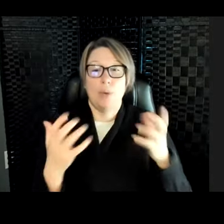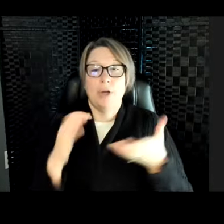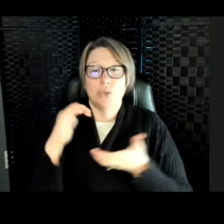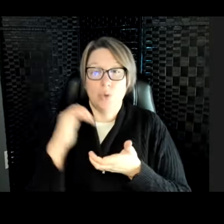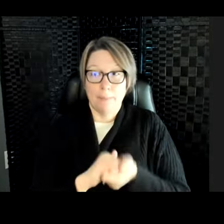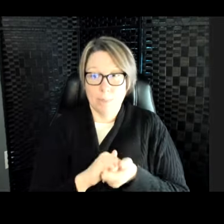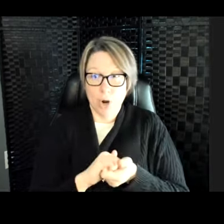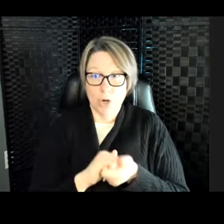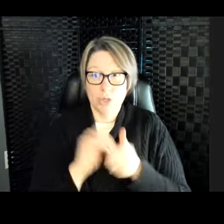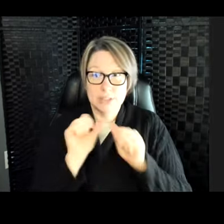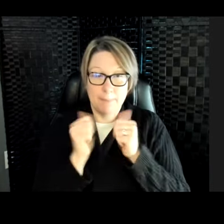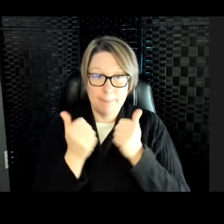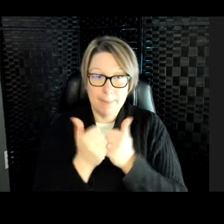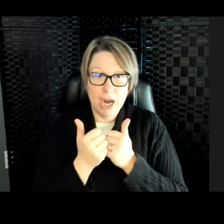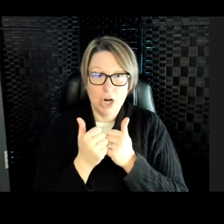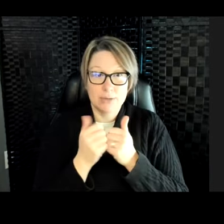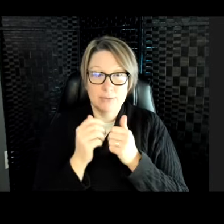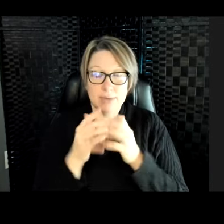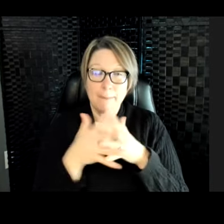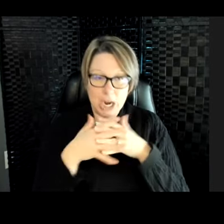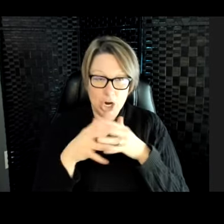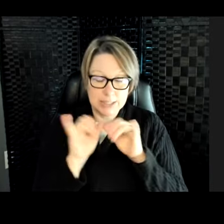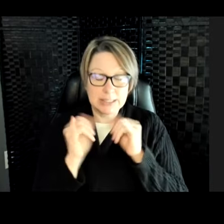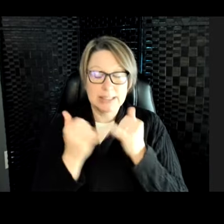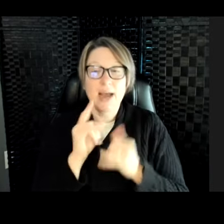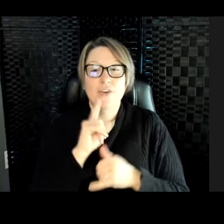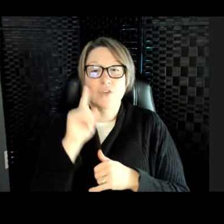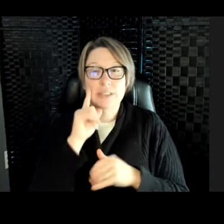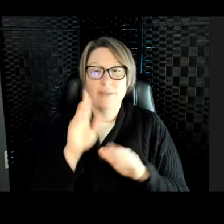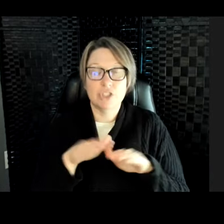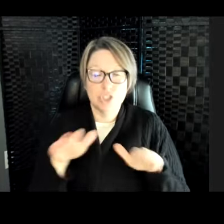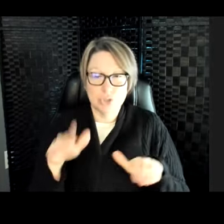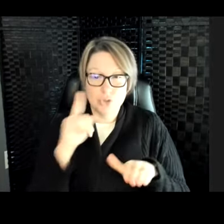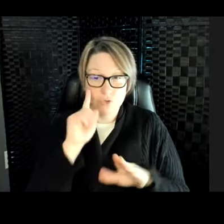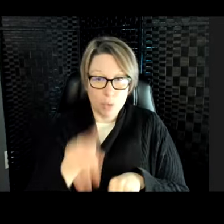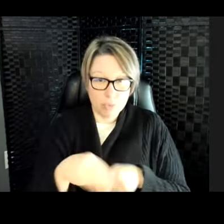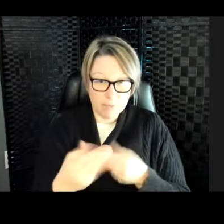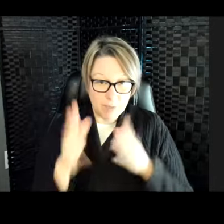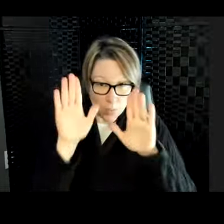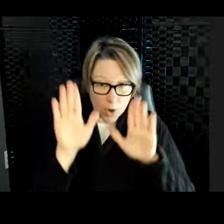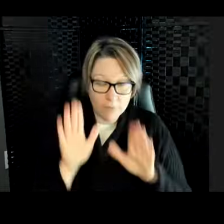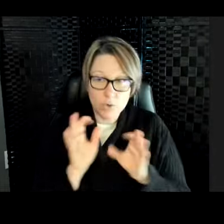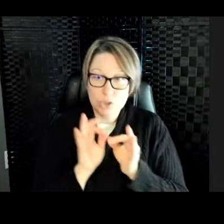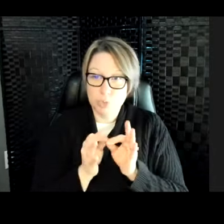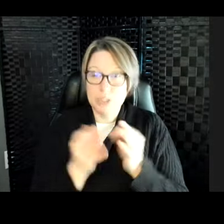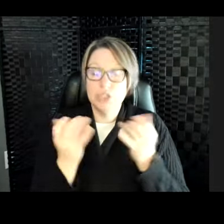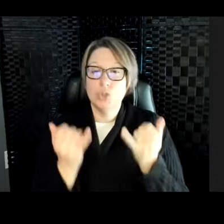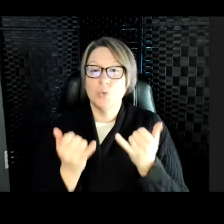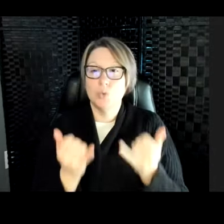American Society for Deaf Children for being able to provide the wonderful interpretation today. And a many, many, many